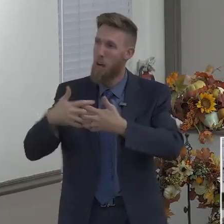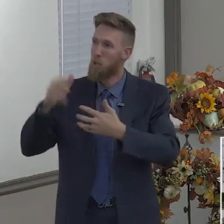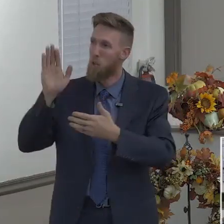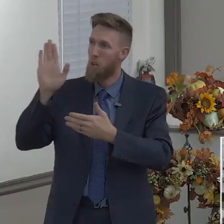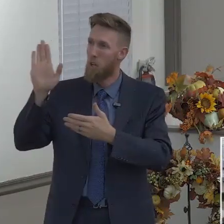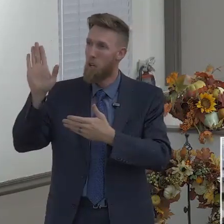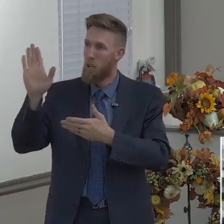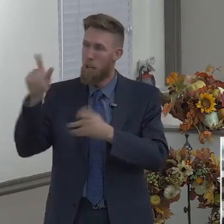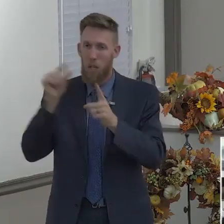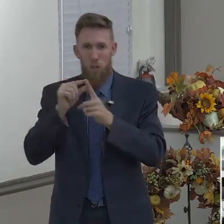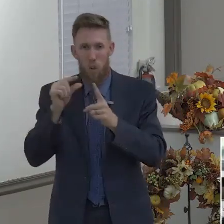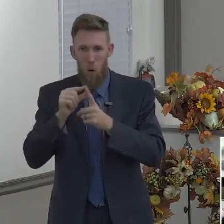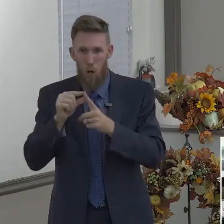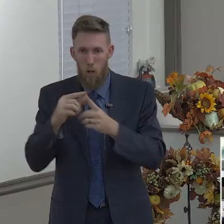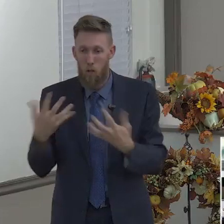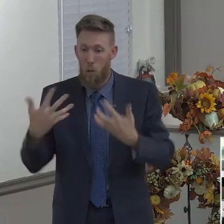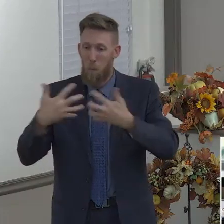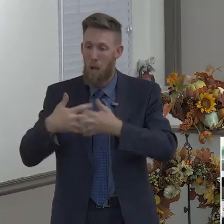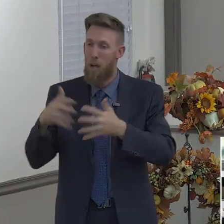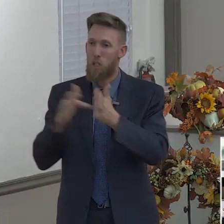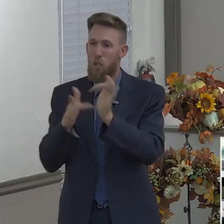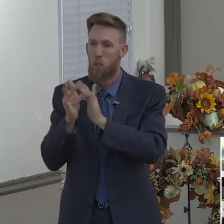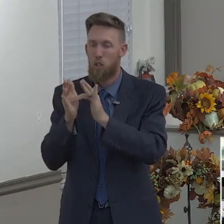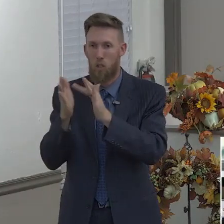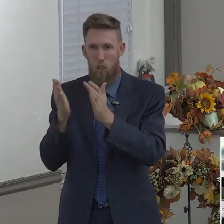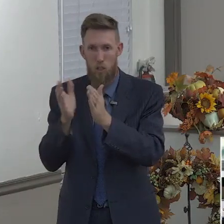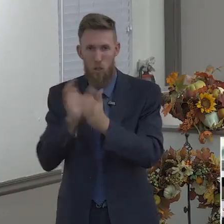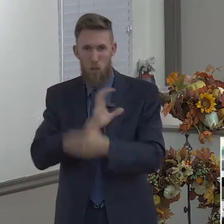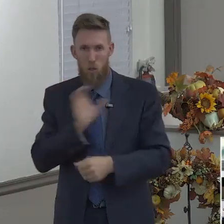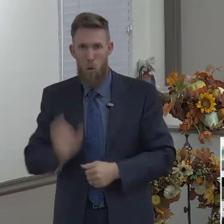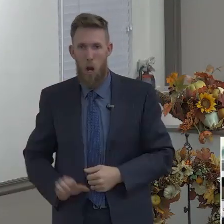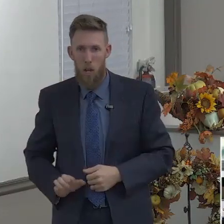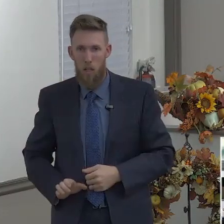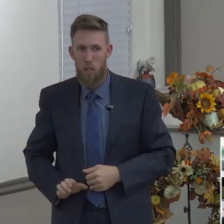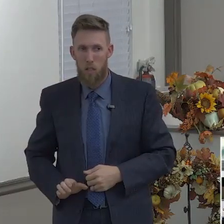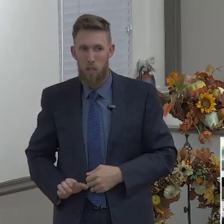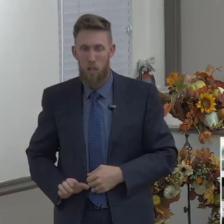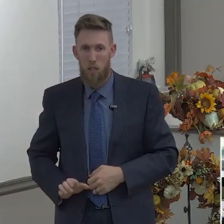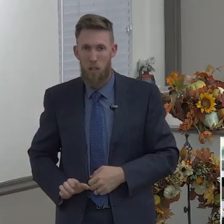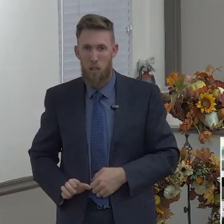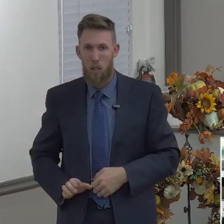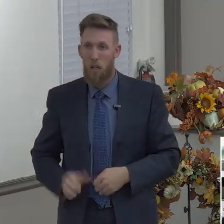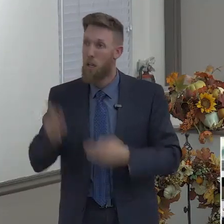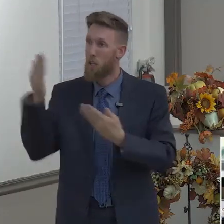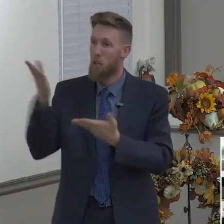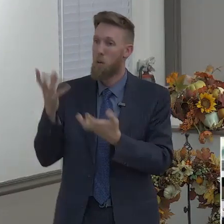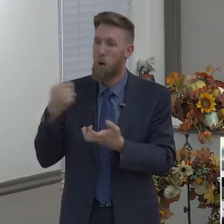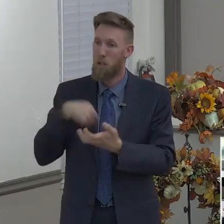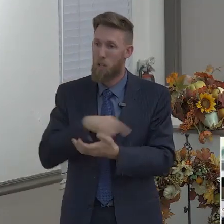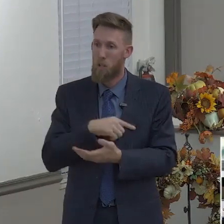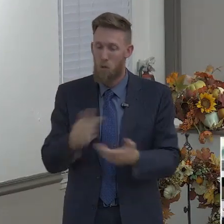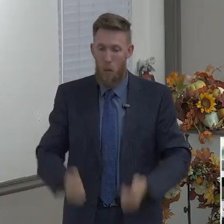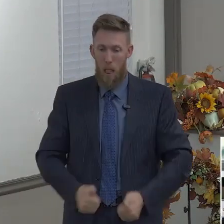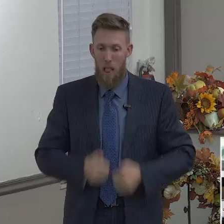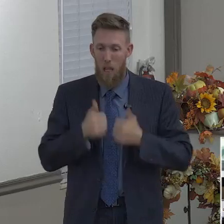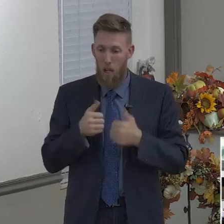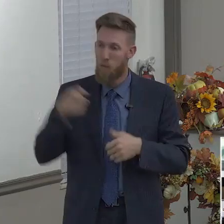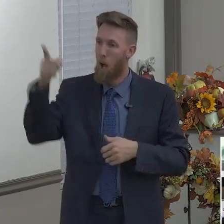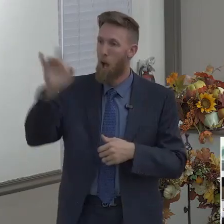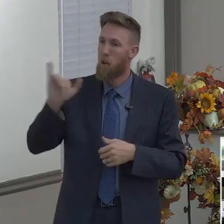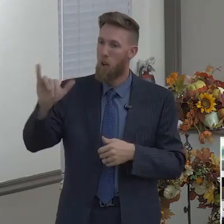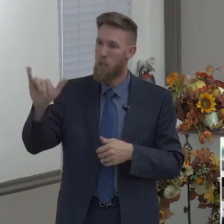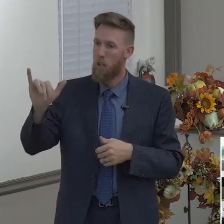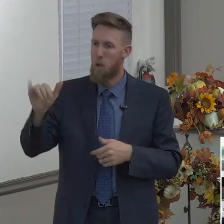to this book right here. He wants us to be godly. When we live a sensual, carnal, worldly